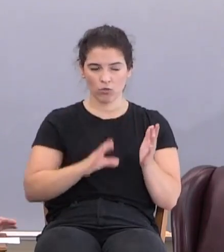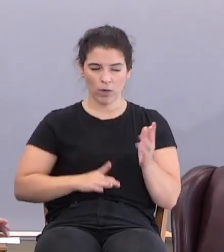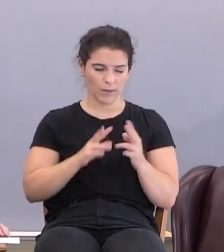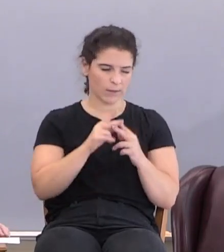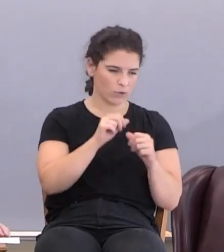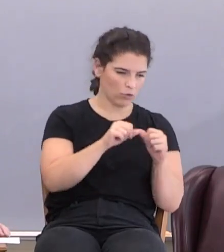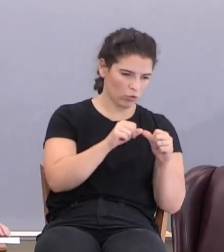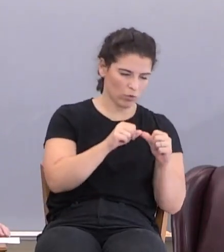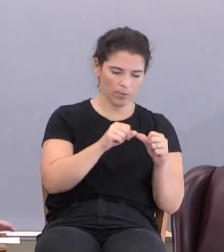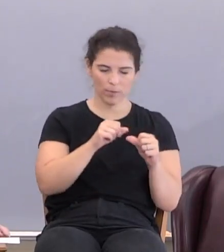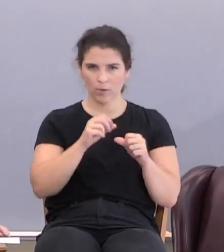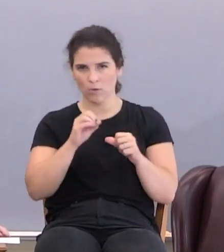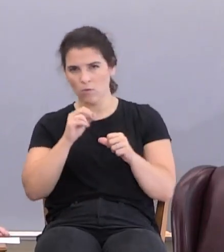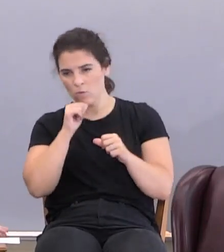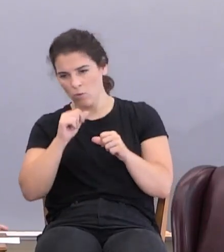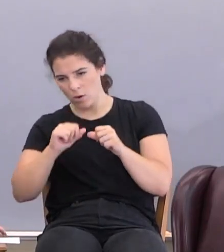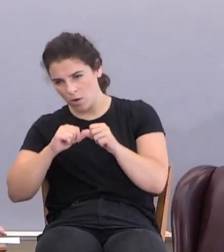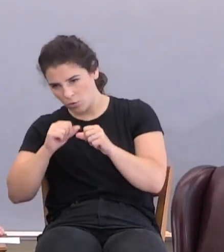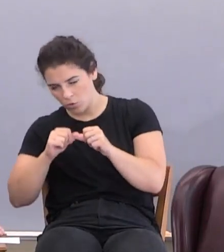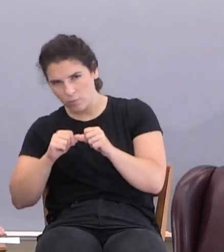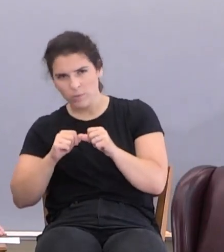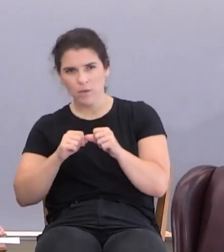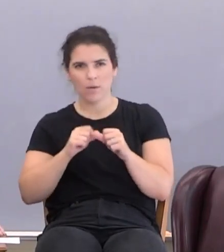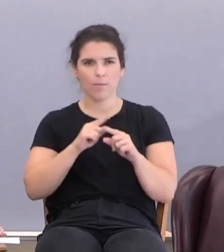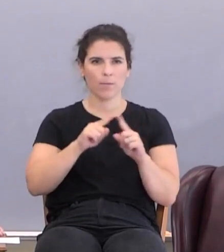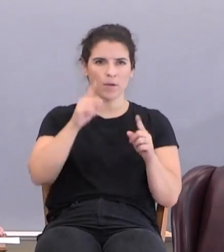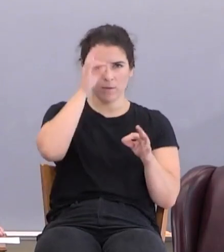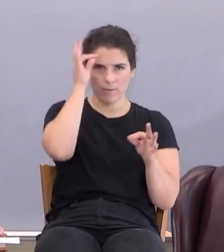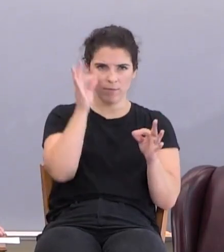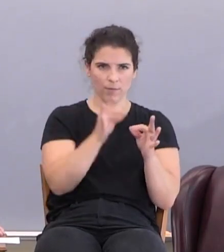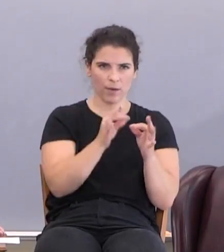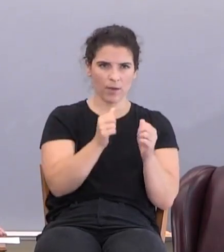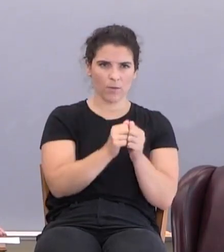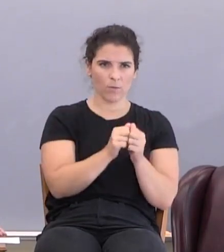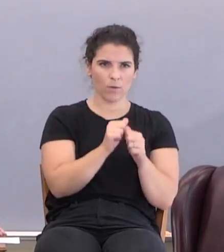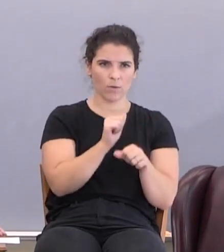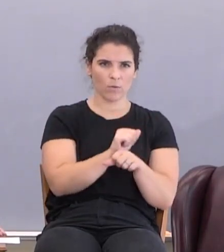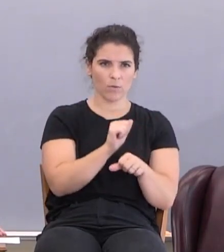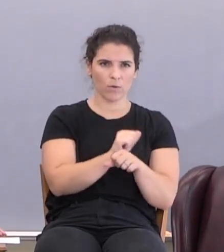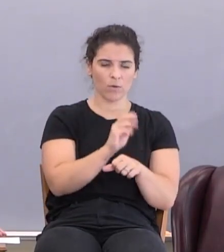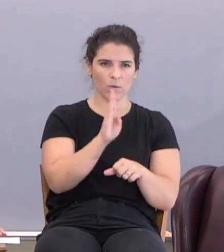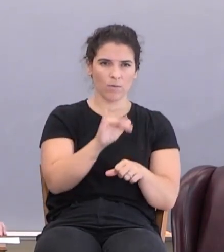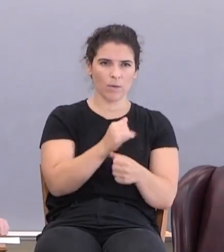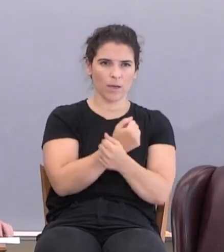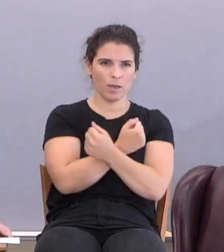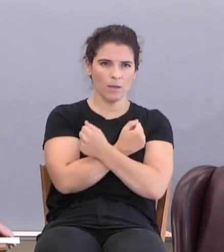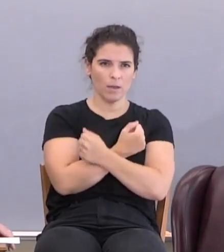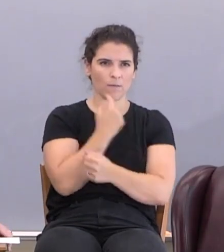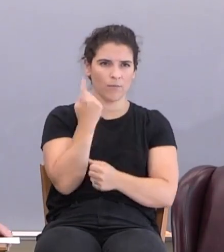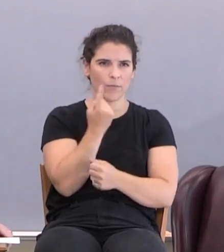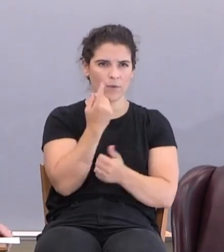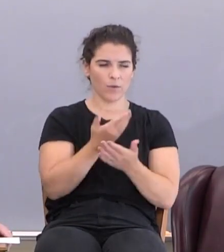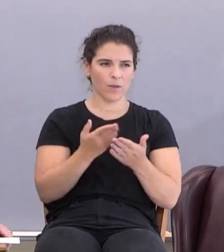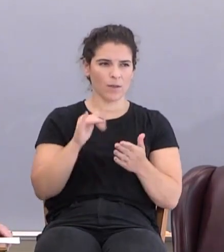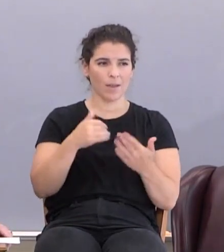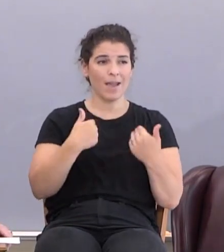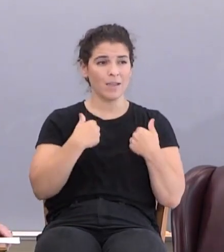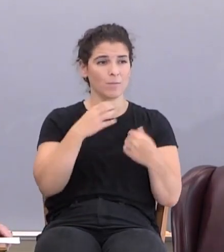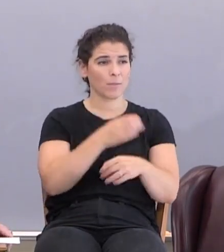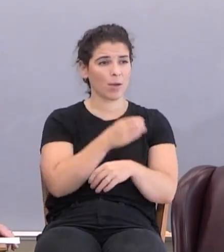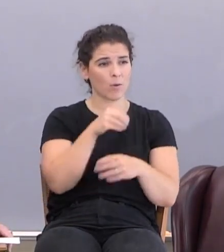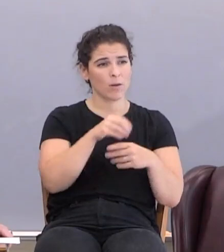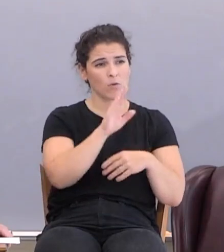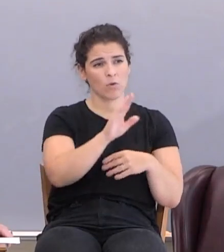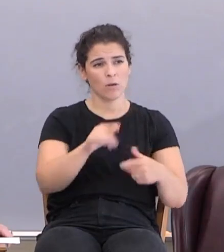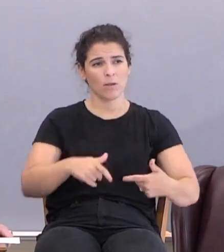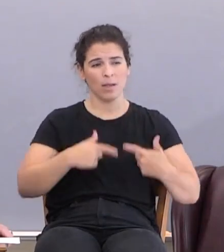circumcision availeth anything, no uncircumcision, but faith which worketh by love. The only thing that has power in your life as